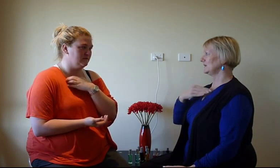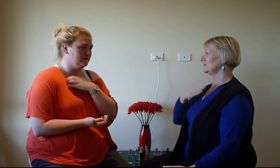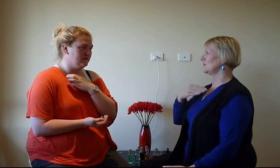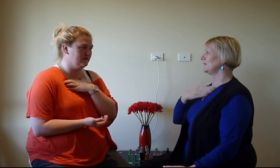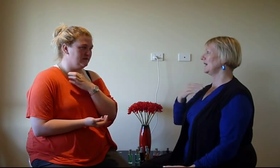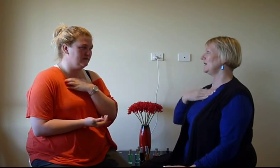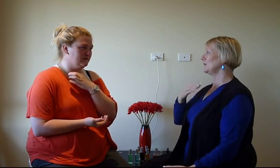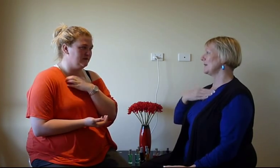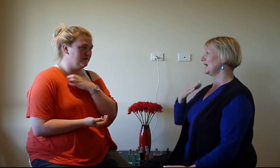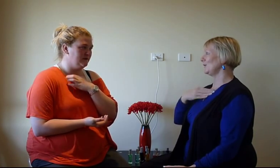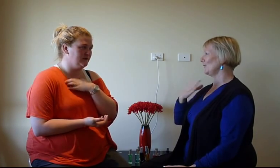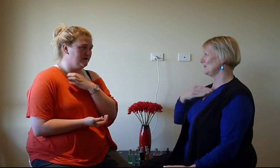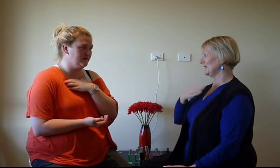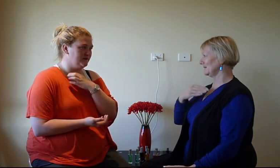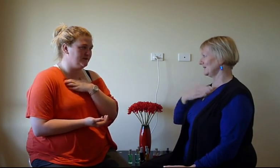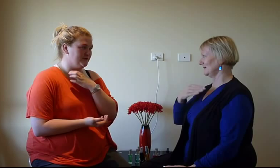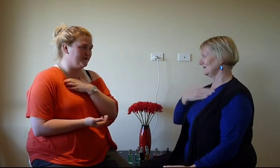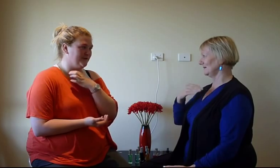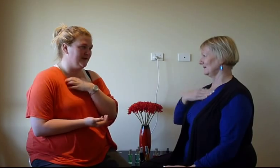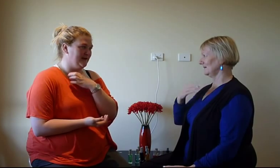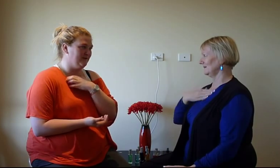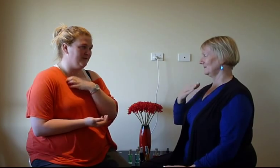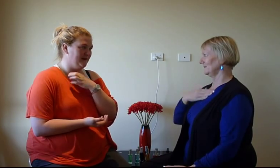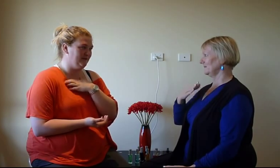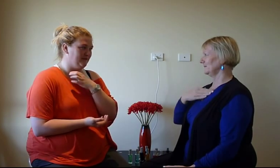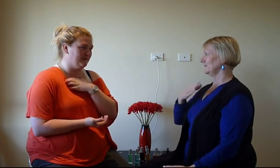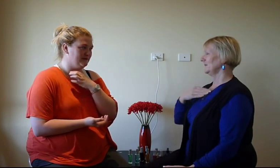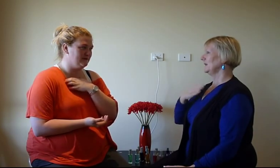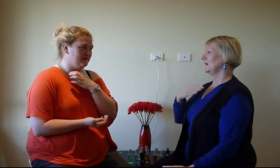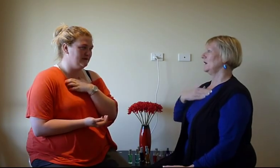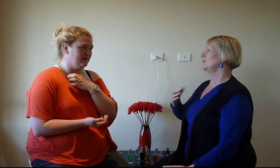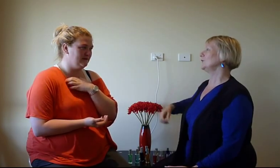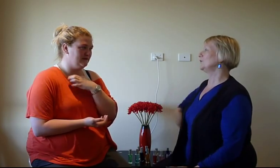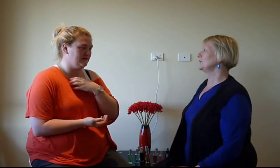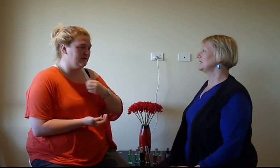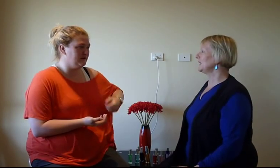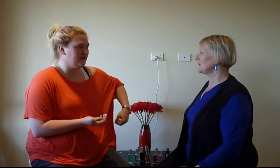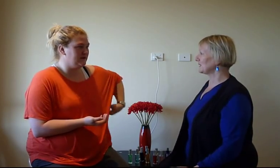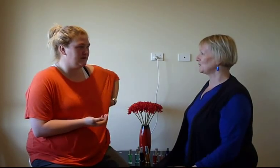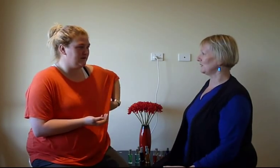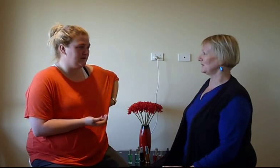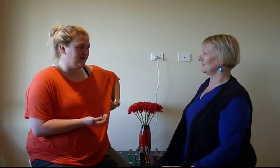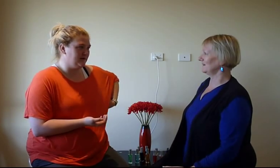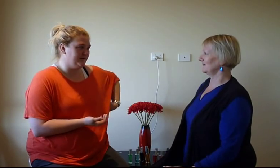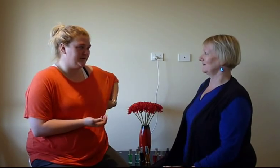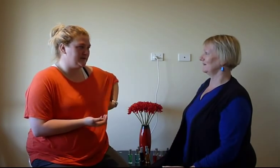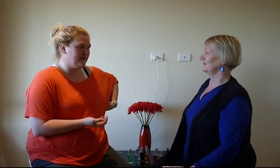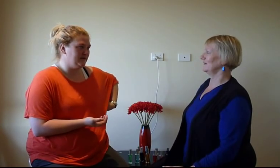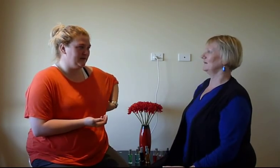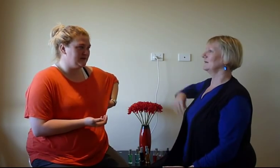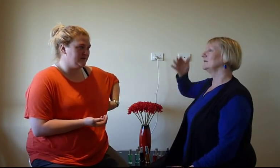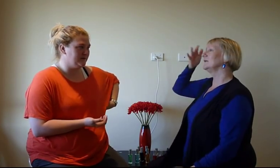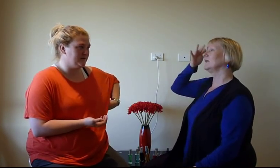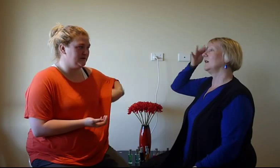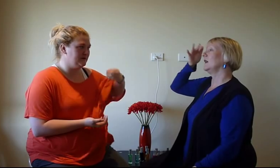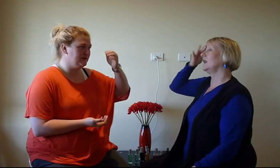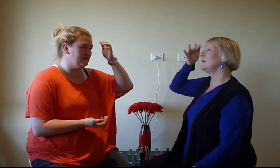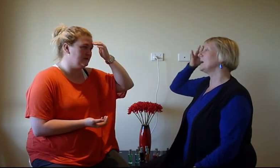Dissolving any remaining remnants. I look forward to getting back to work. I let my